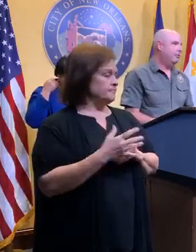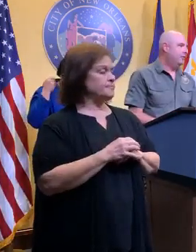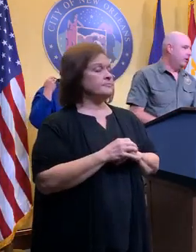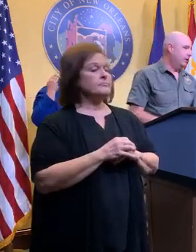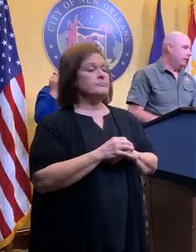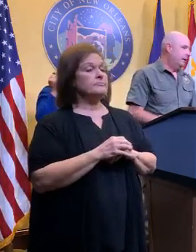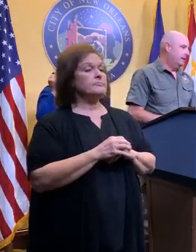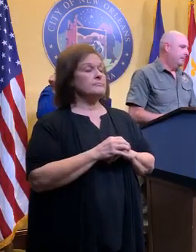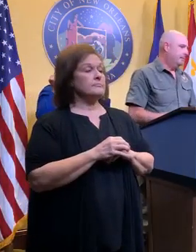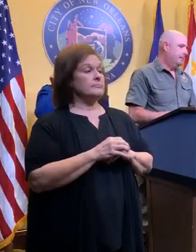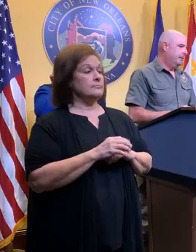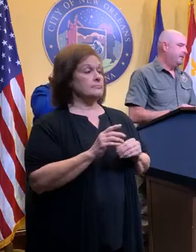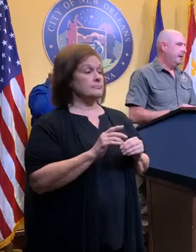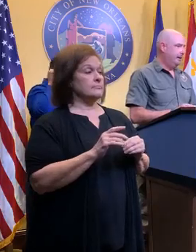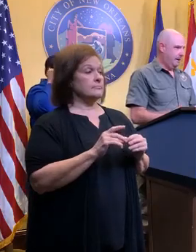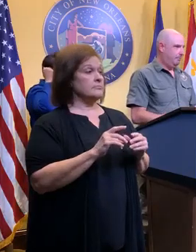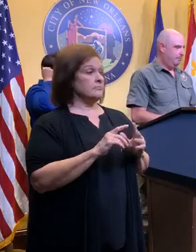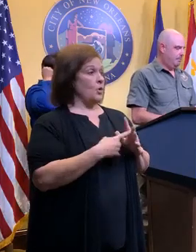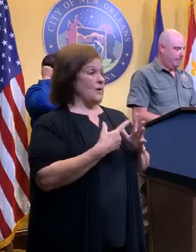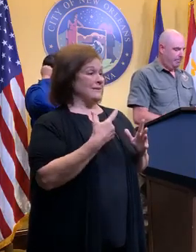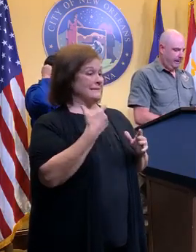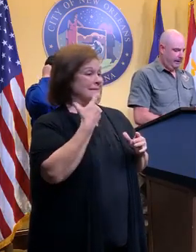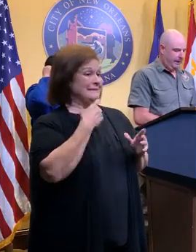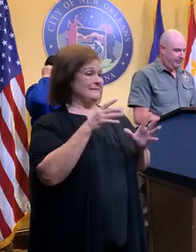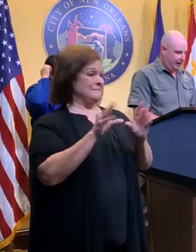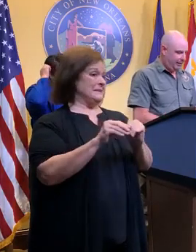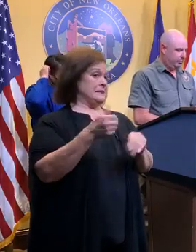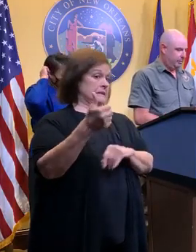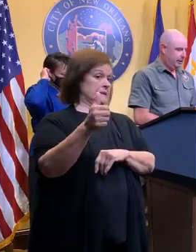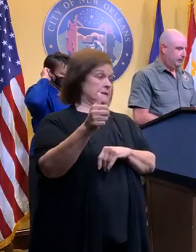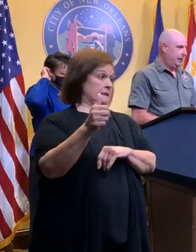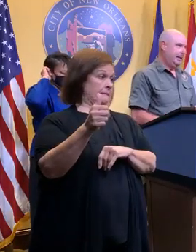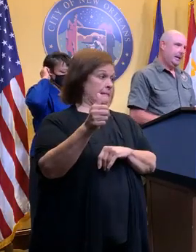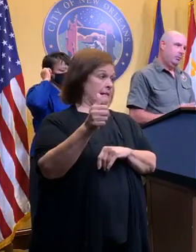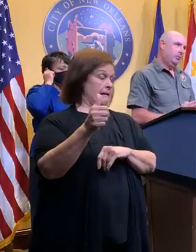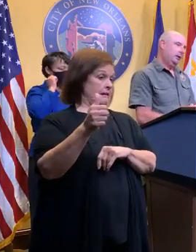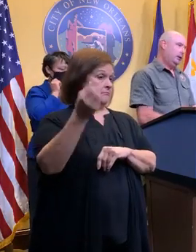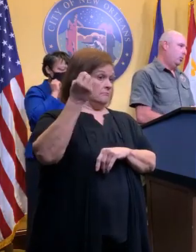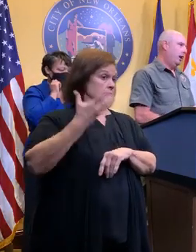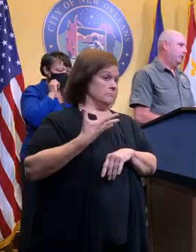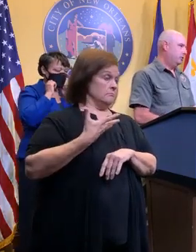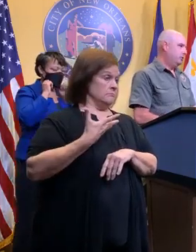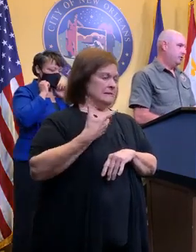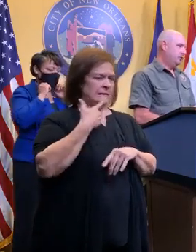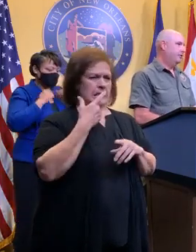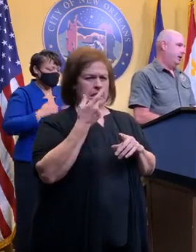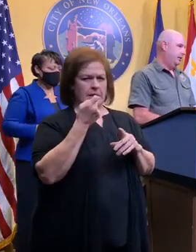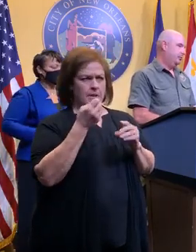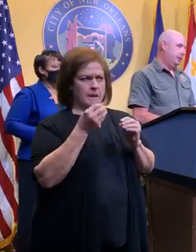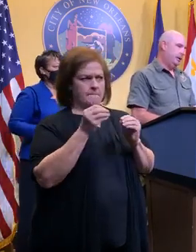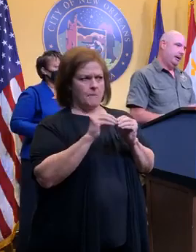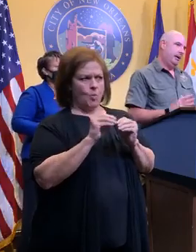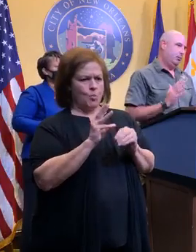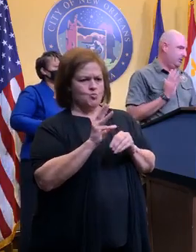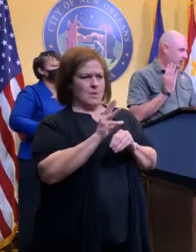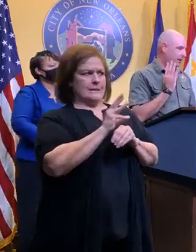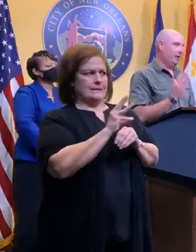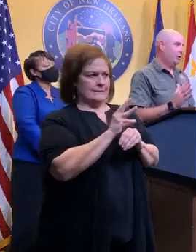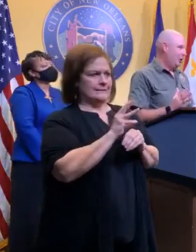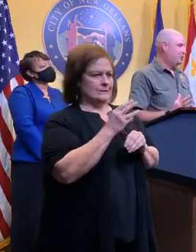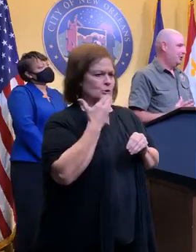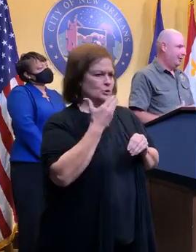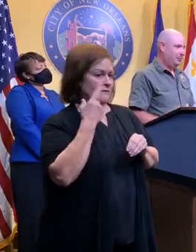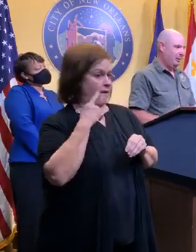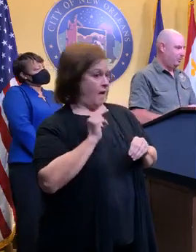So as of the, um, 10 a.m. advisory, and again, it went a little west, which is good for us. But I,